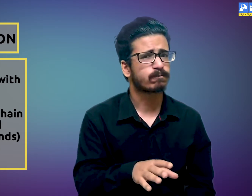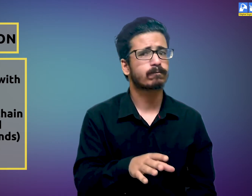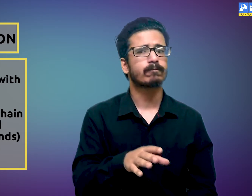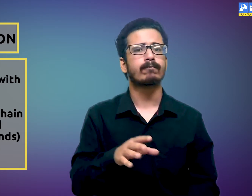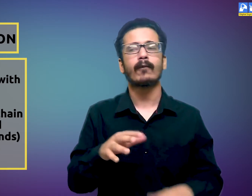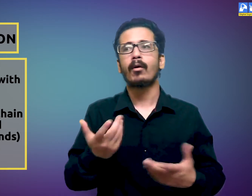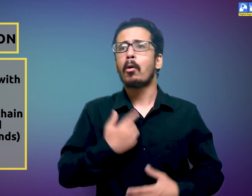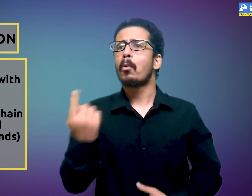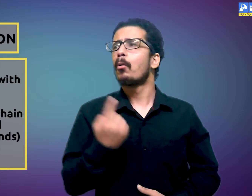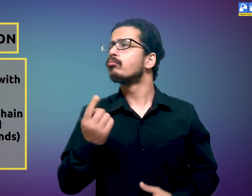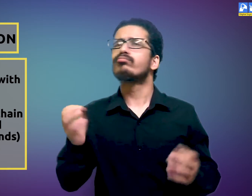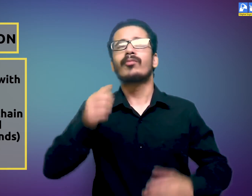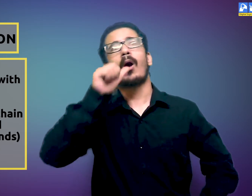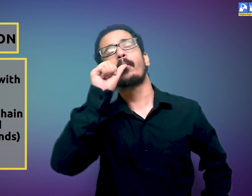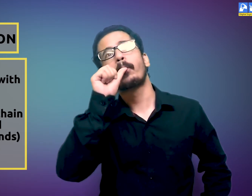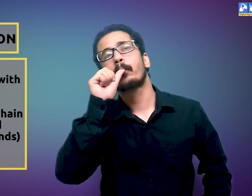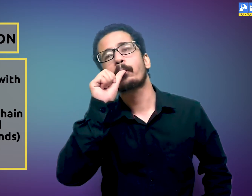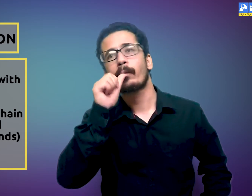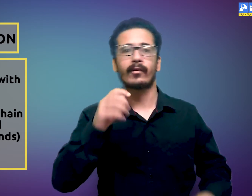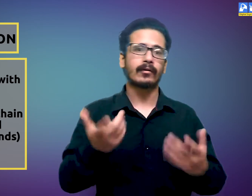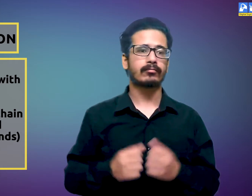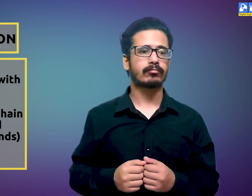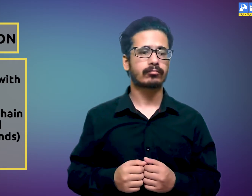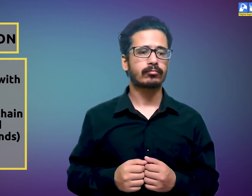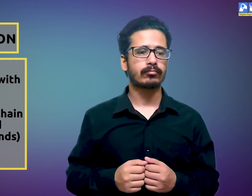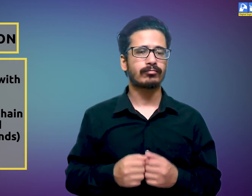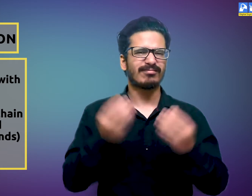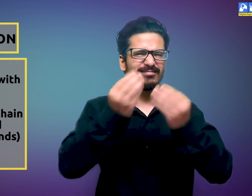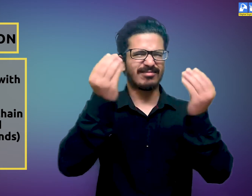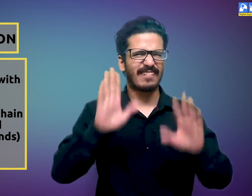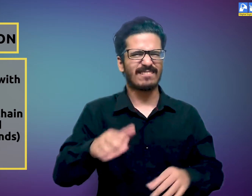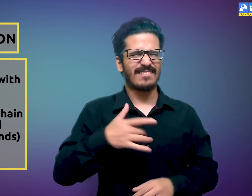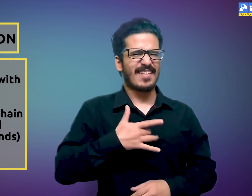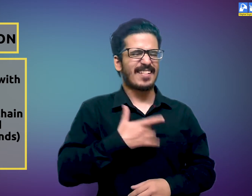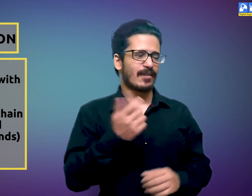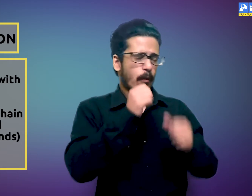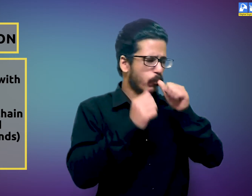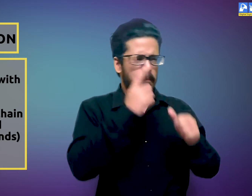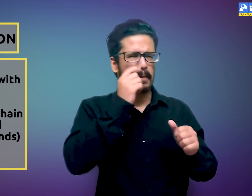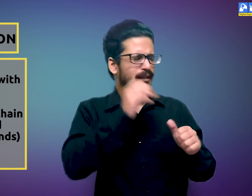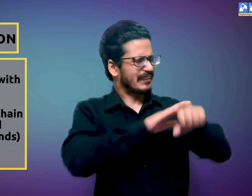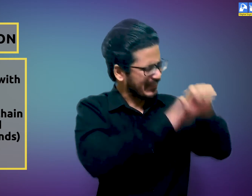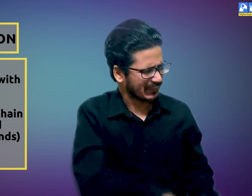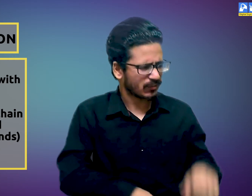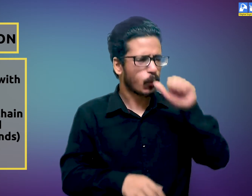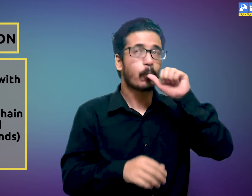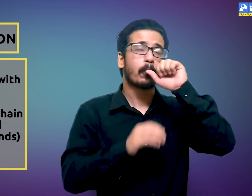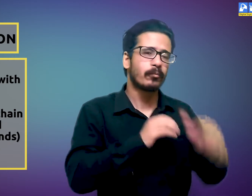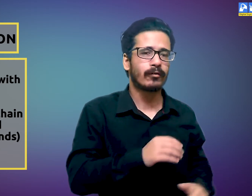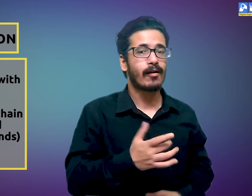argument with each other, at that time, the child may feel stressful and start to suck their thumb to self-comfort. In a